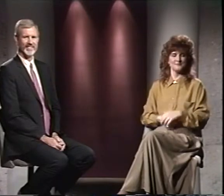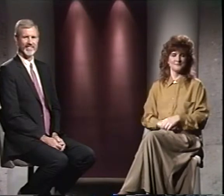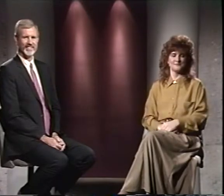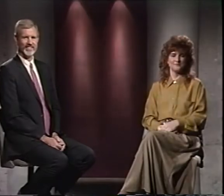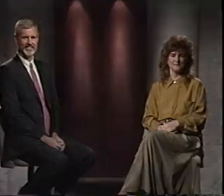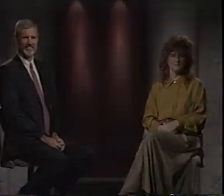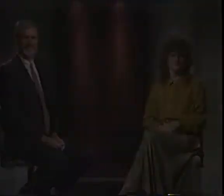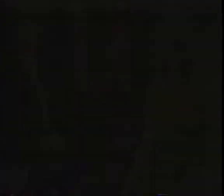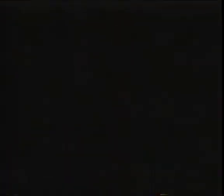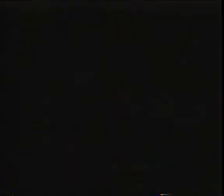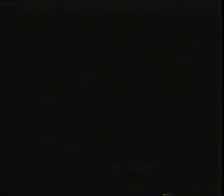Thank you. Thank Thank you.